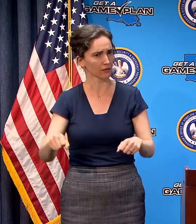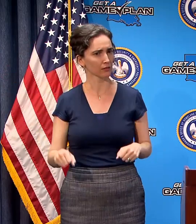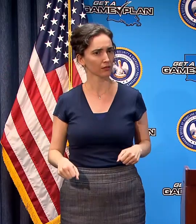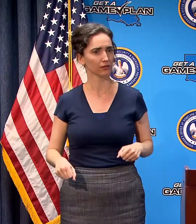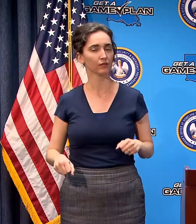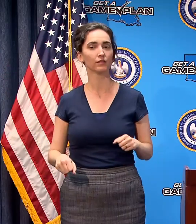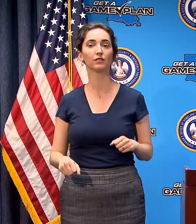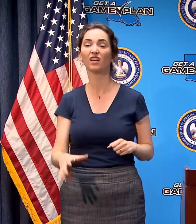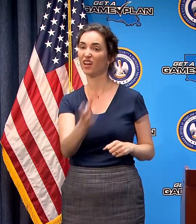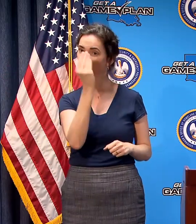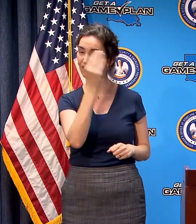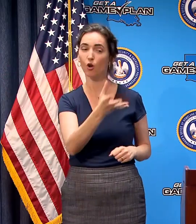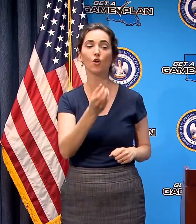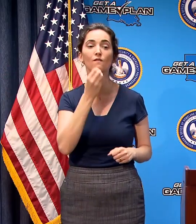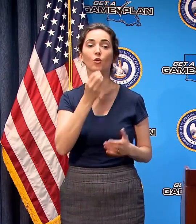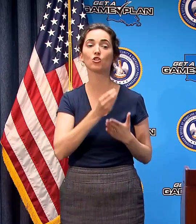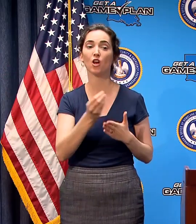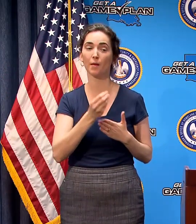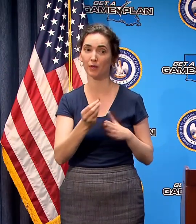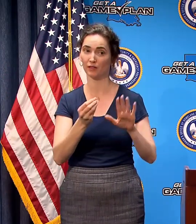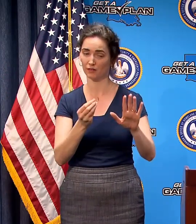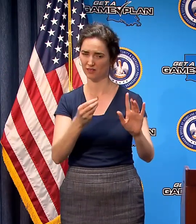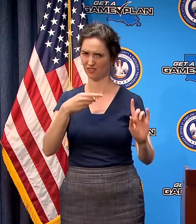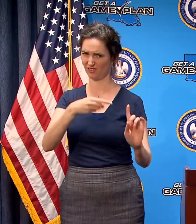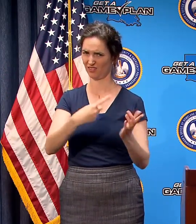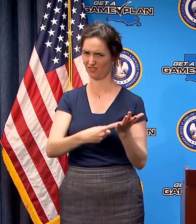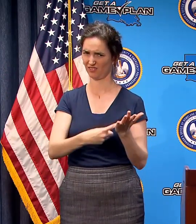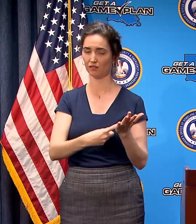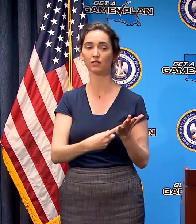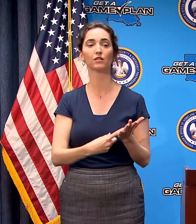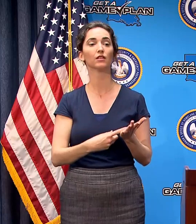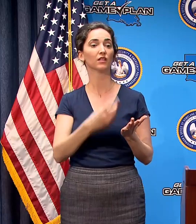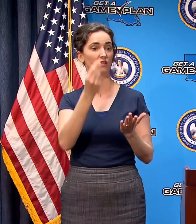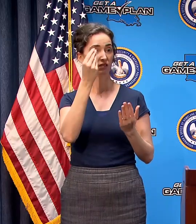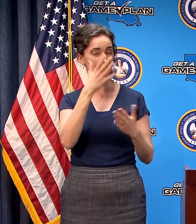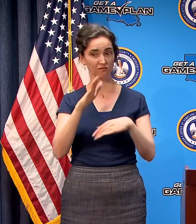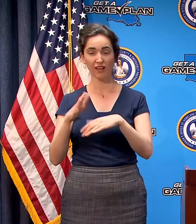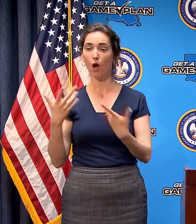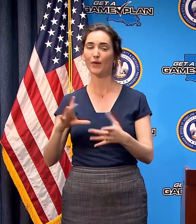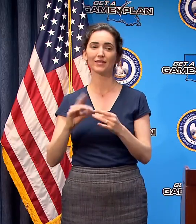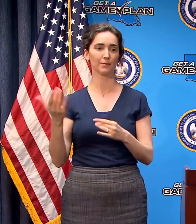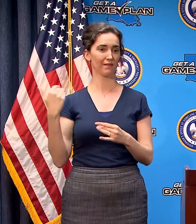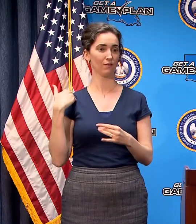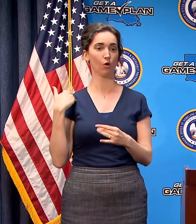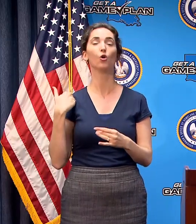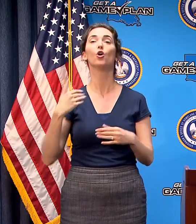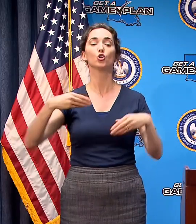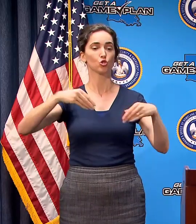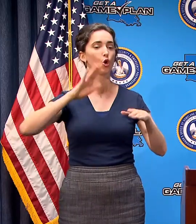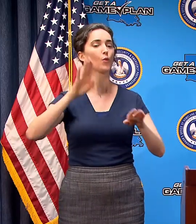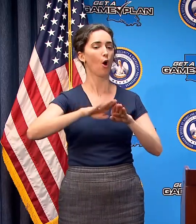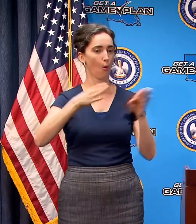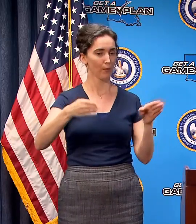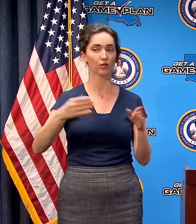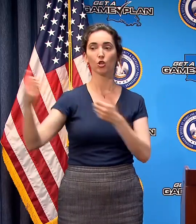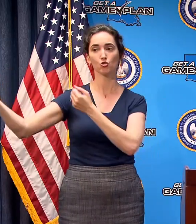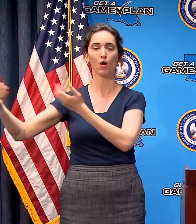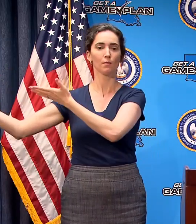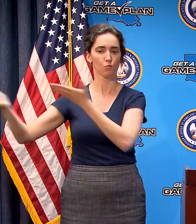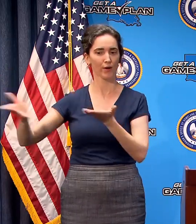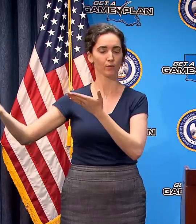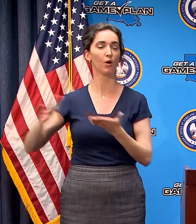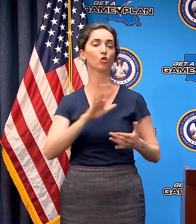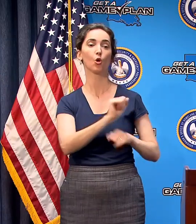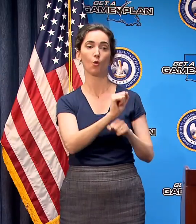a note on grocery shopping as I've said before our supply chain will keep working these stores are going to stay open their workers are essential workers